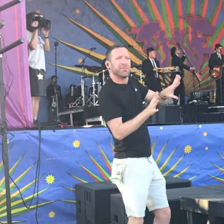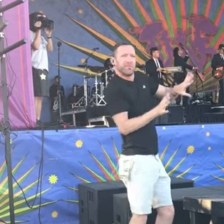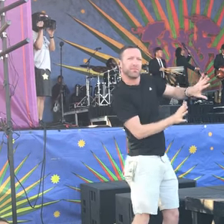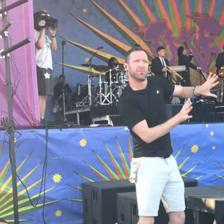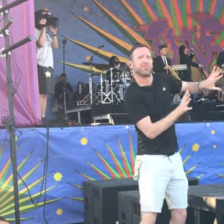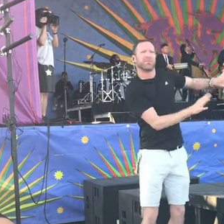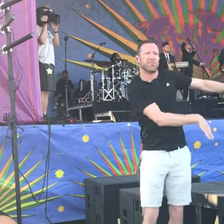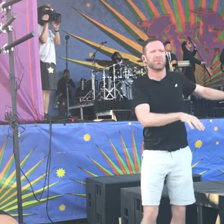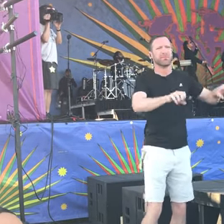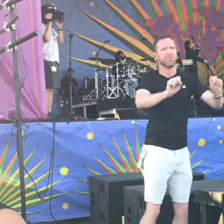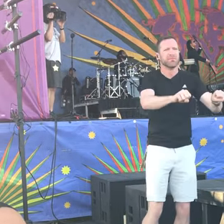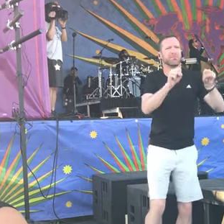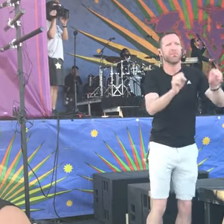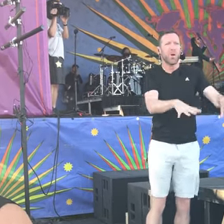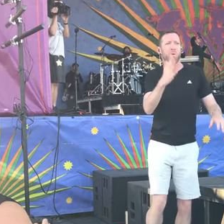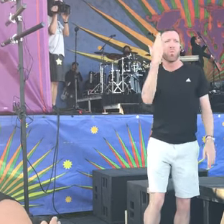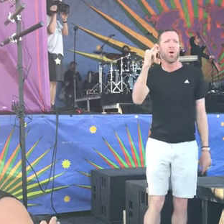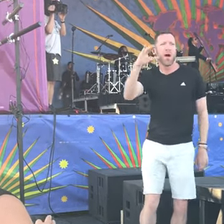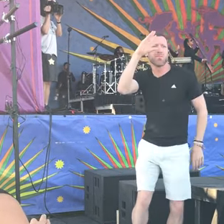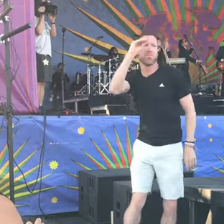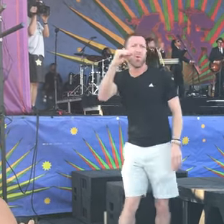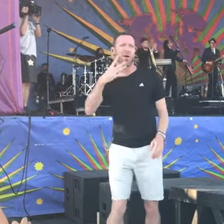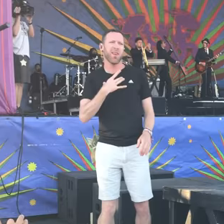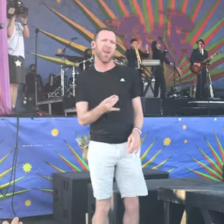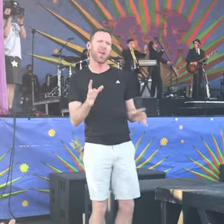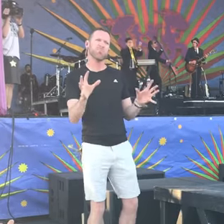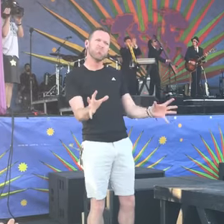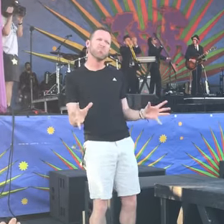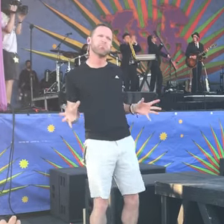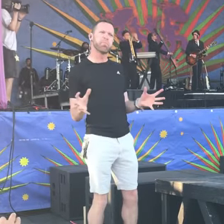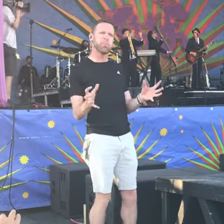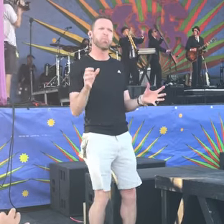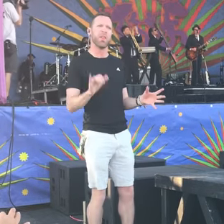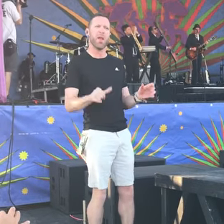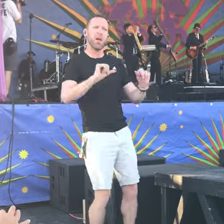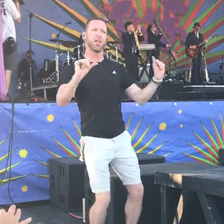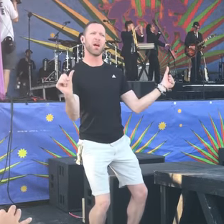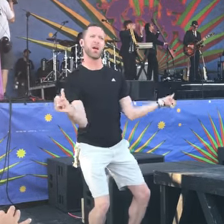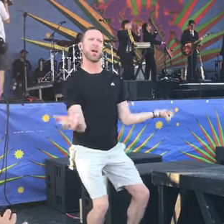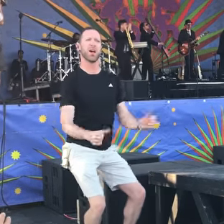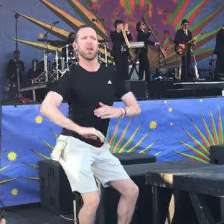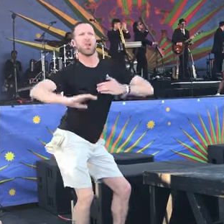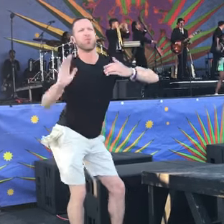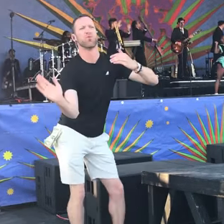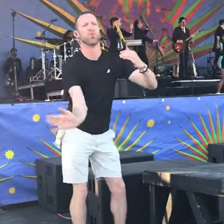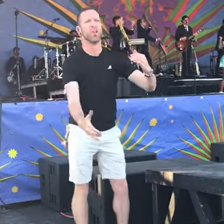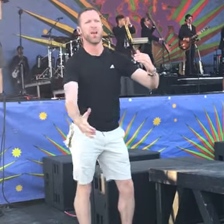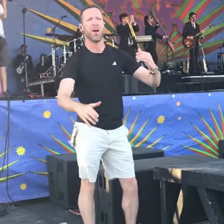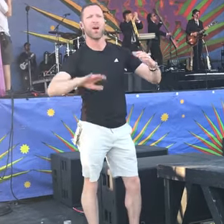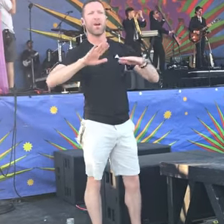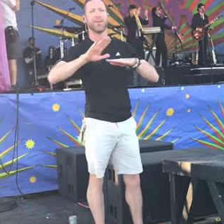She said, boys, like a little more food, do hold a knife? Ain't that right, gentlemen?